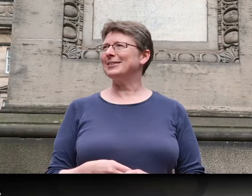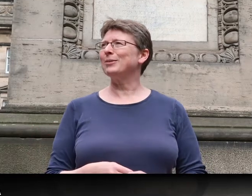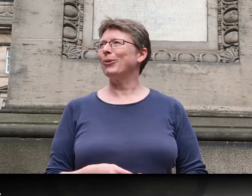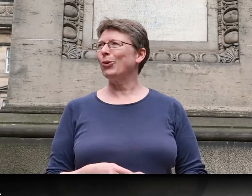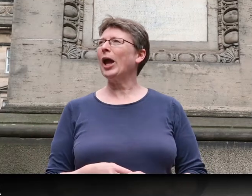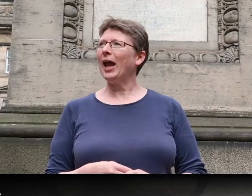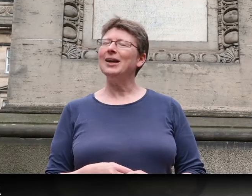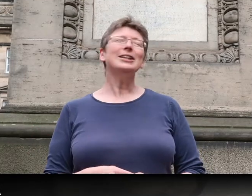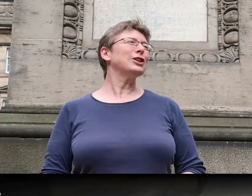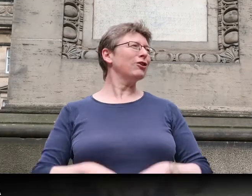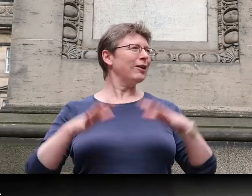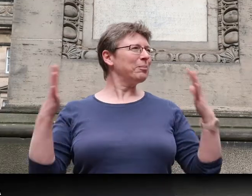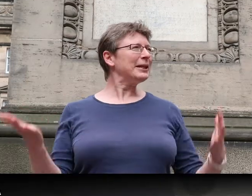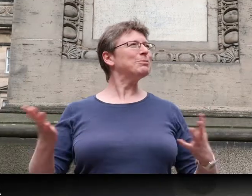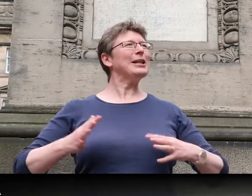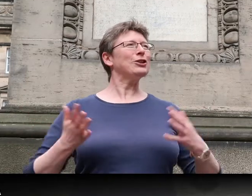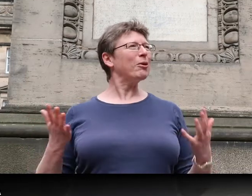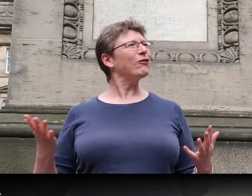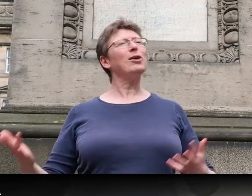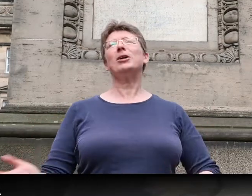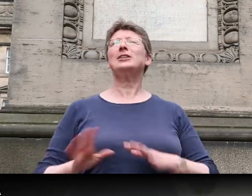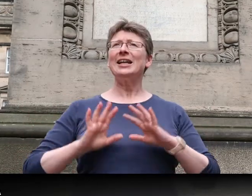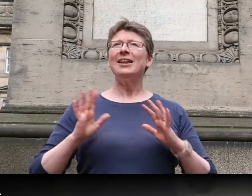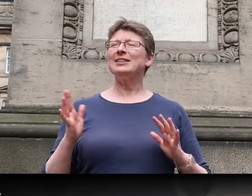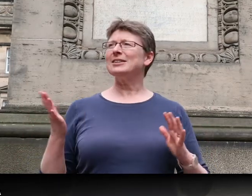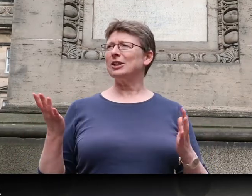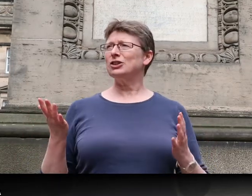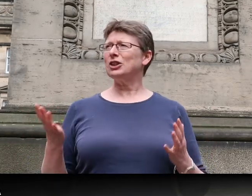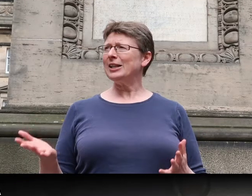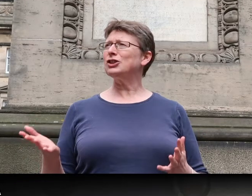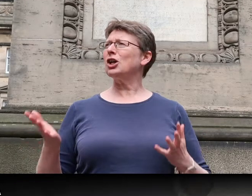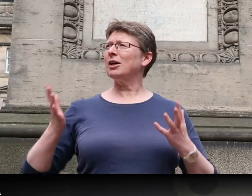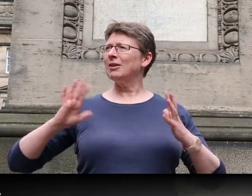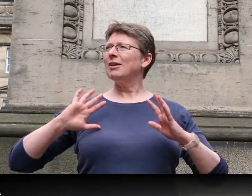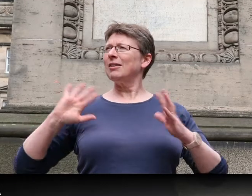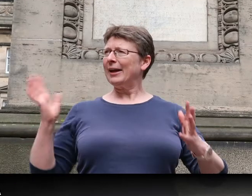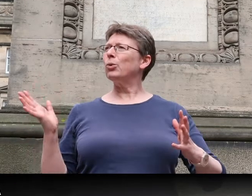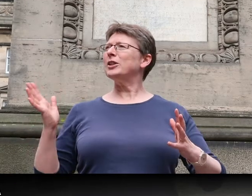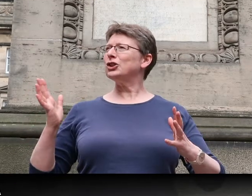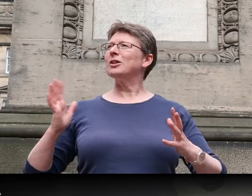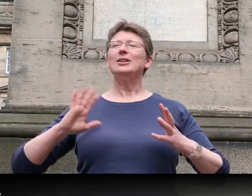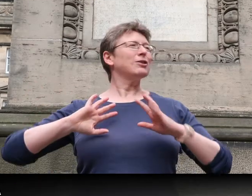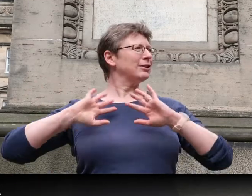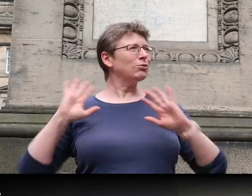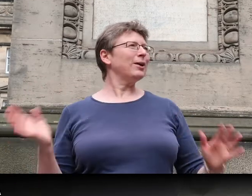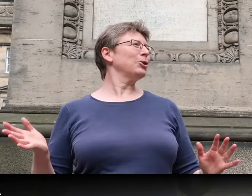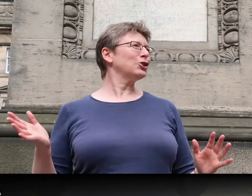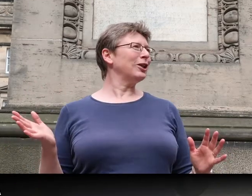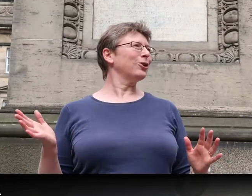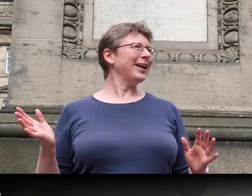them, okay. So you're going to have a big space, you're performers, this is a gesture language, so it's right up your street, okay.